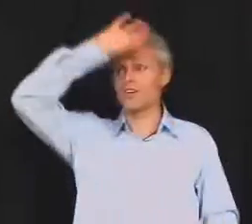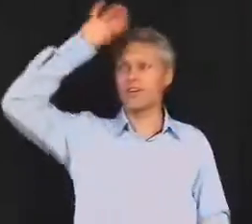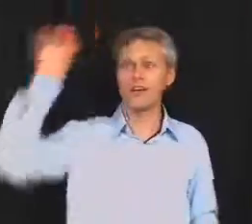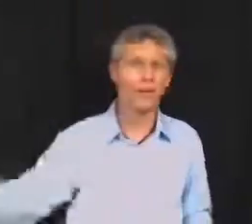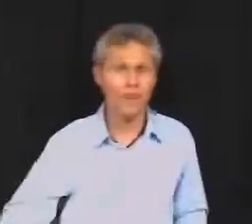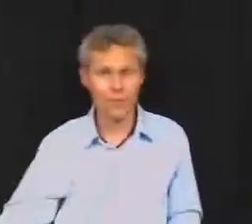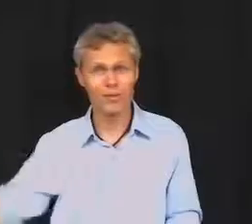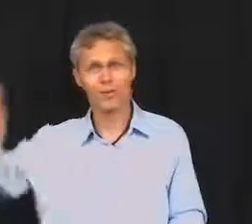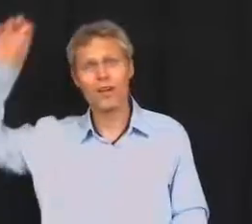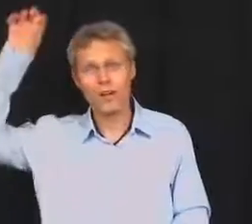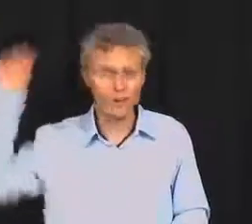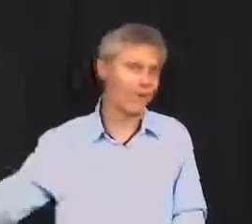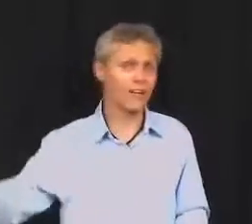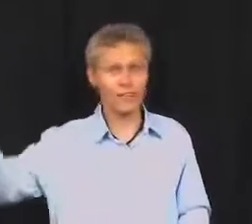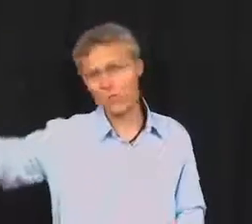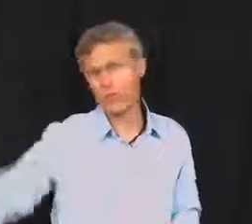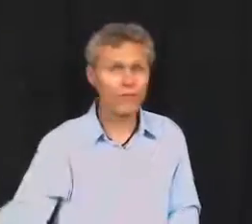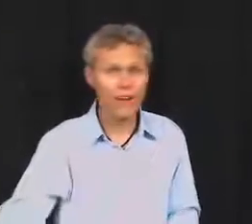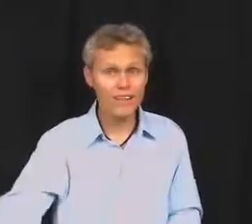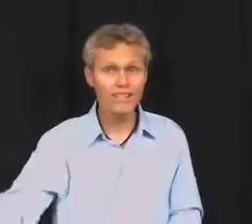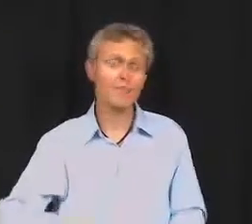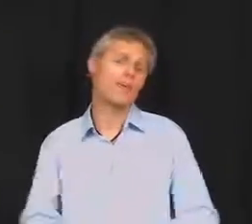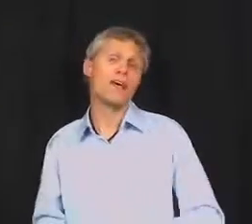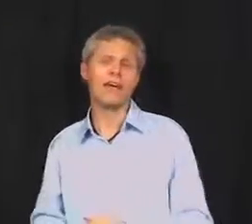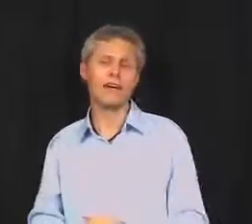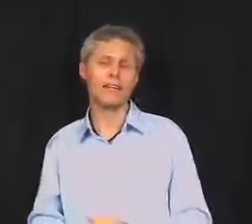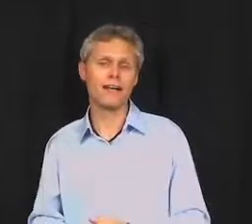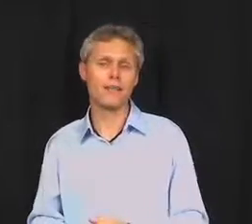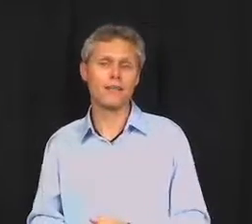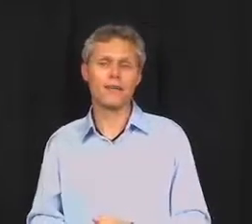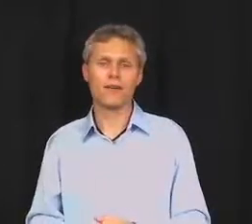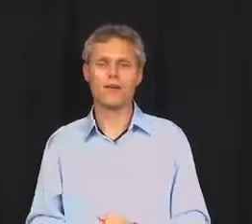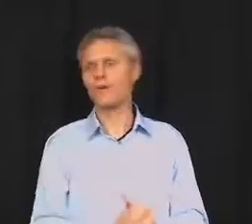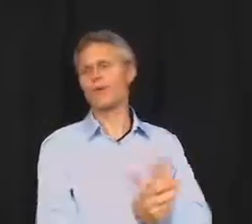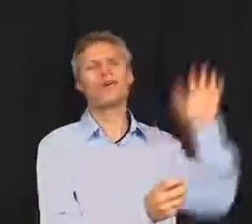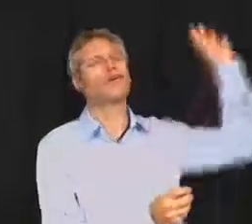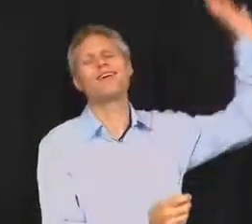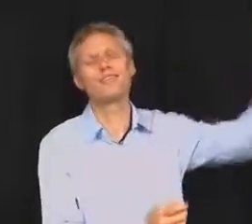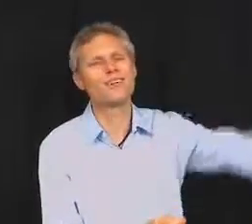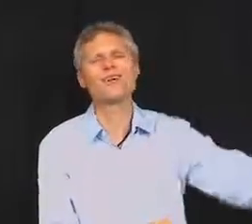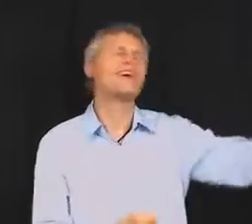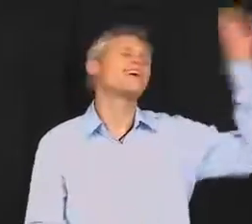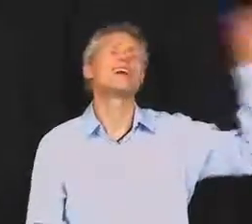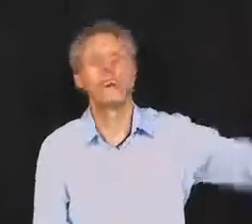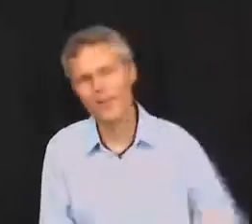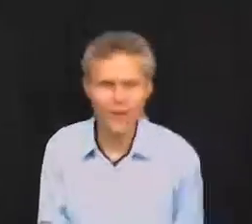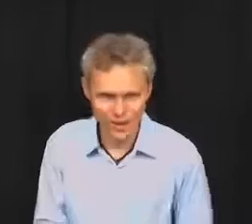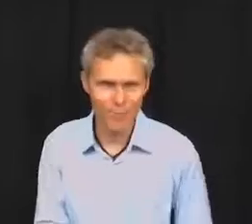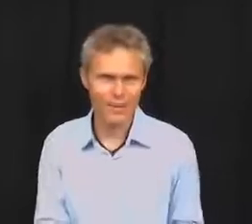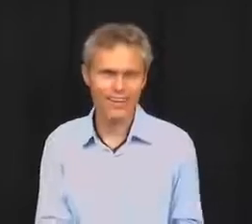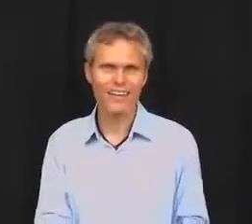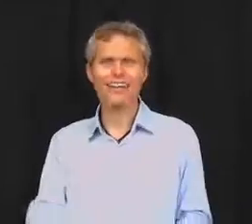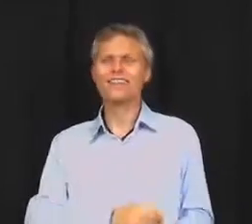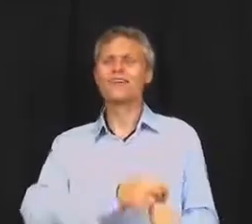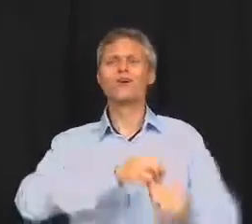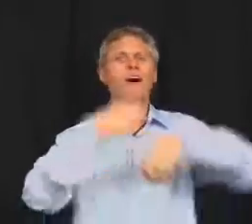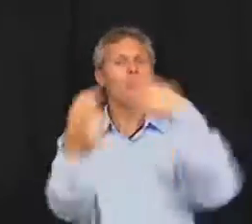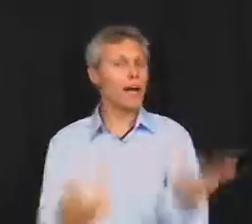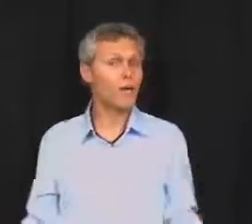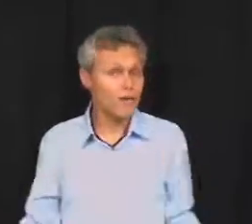I started another company with Learner English with my friends. And I'm getting ready to start yet another company. So, how do